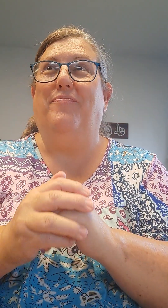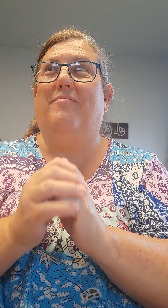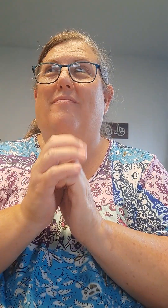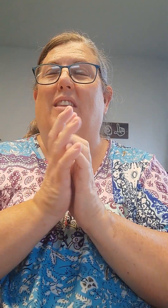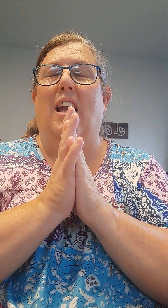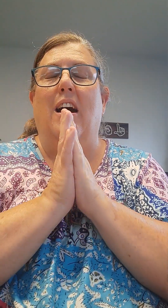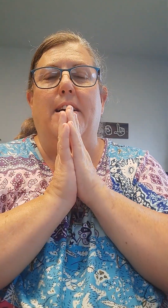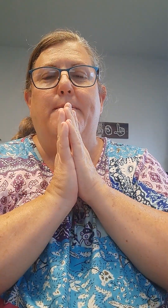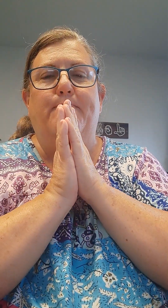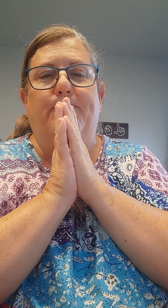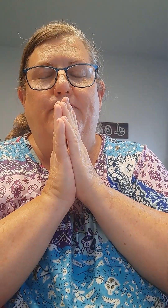Um,